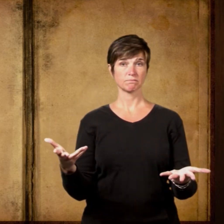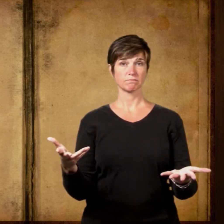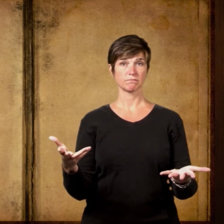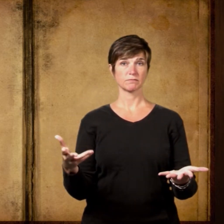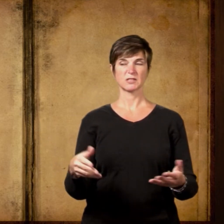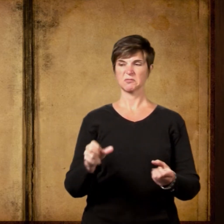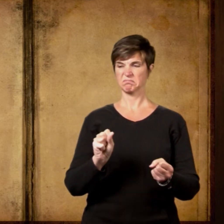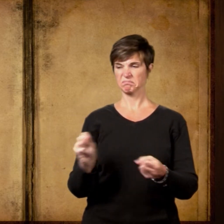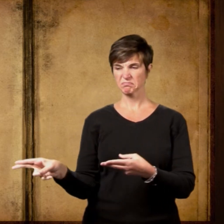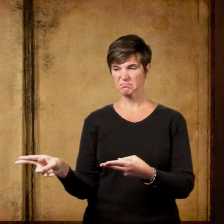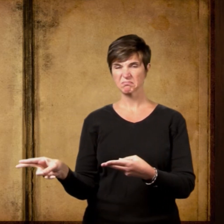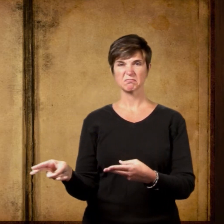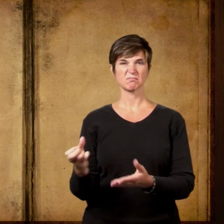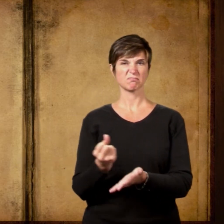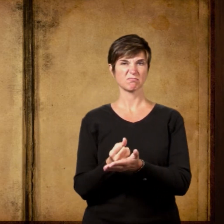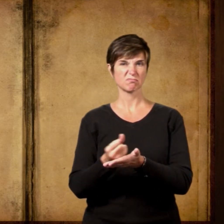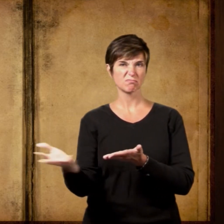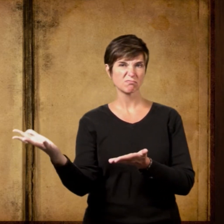Threw away or cast off